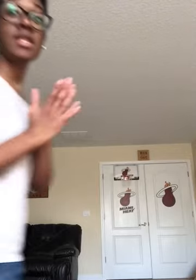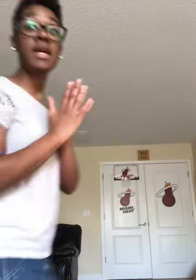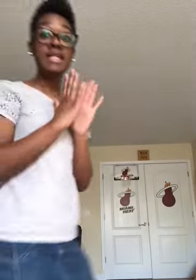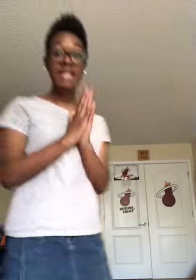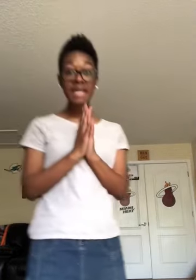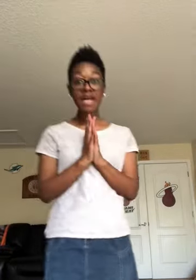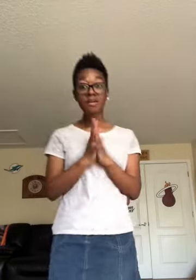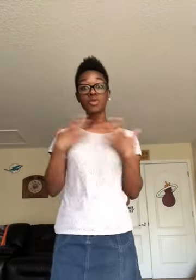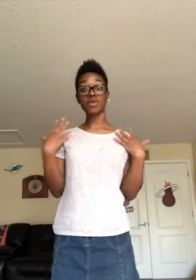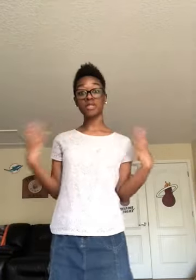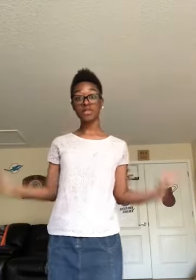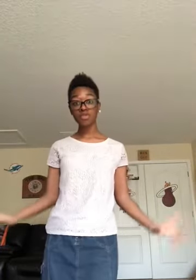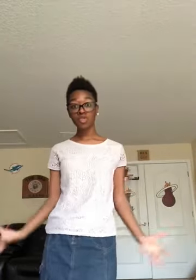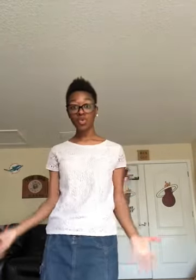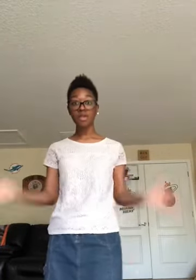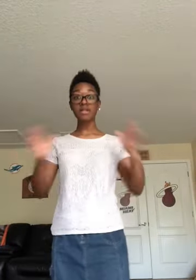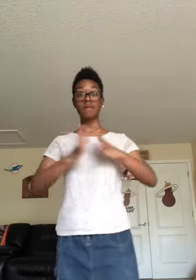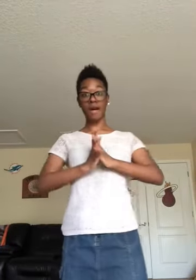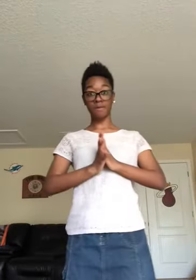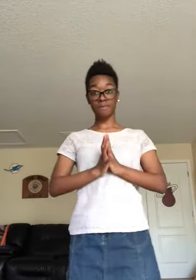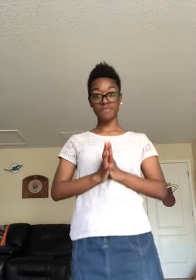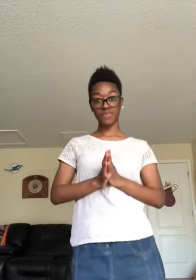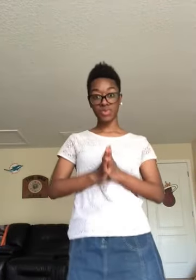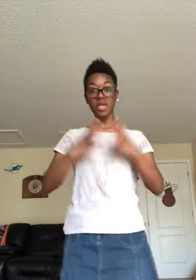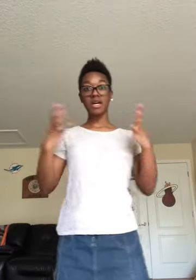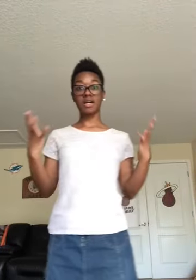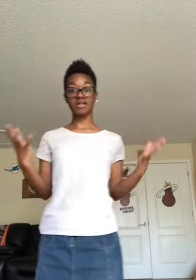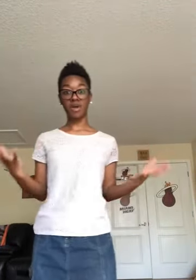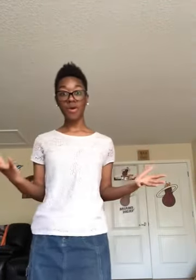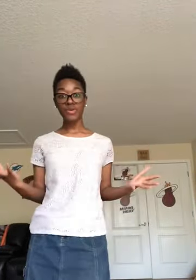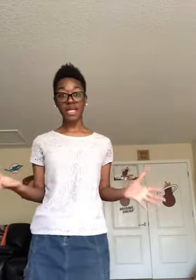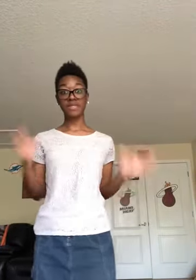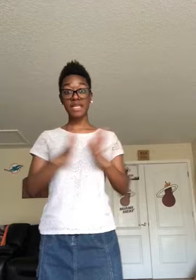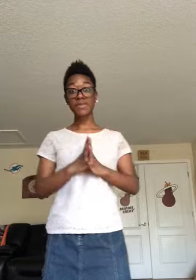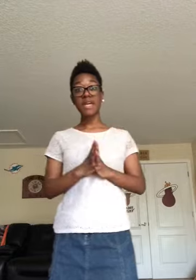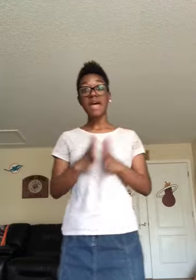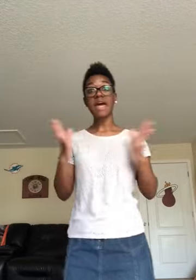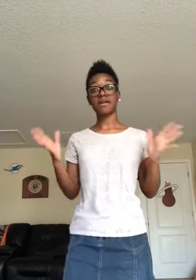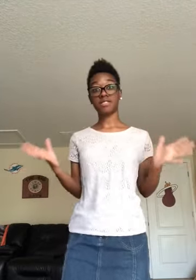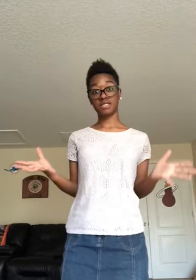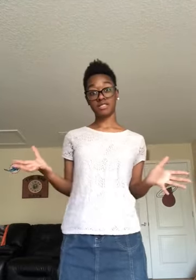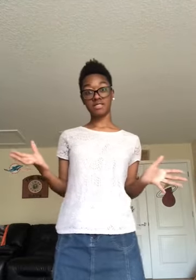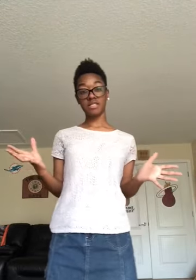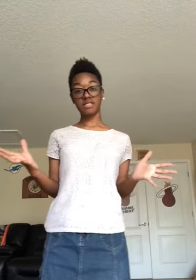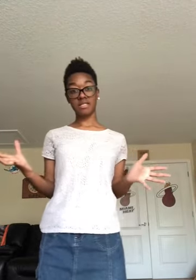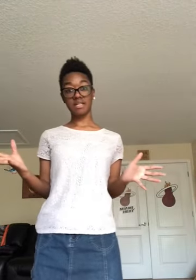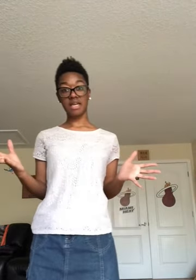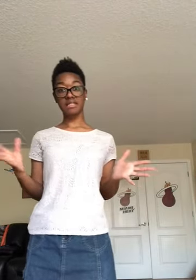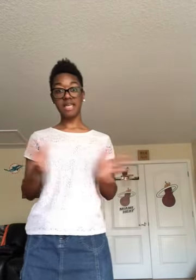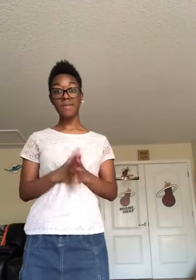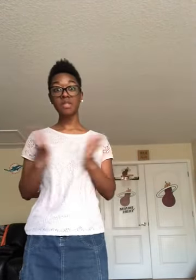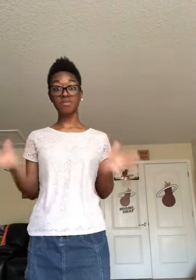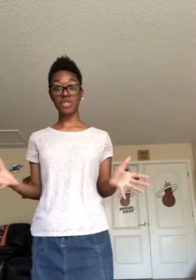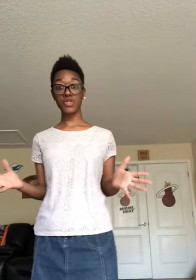Today I'm going to tell you a story about a dog named Skippy and Sammy the Butcher.